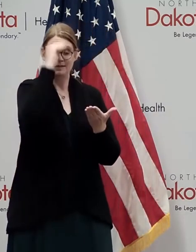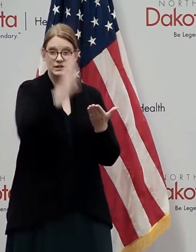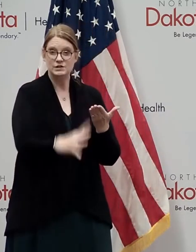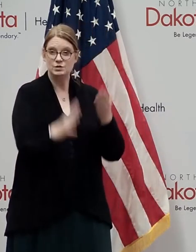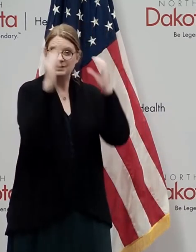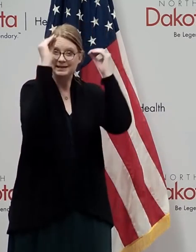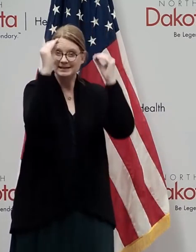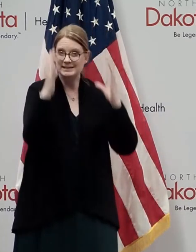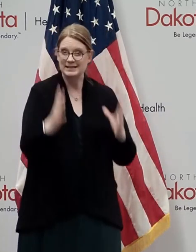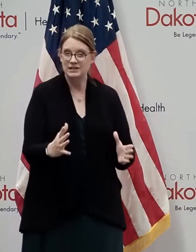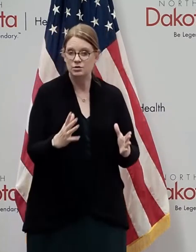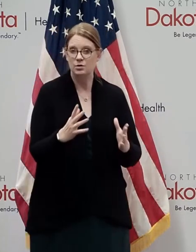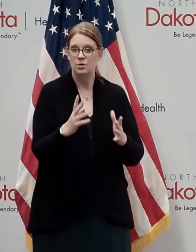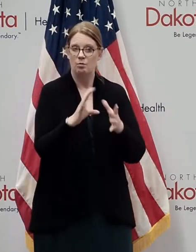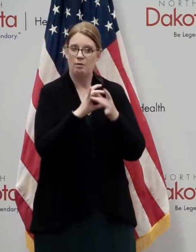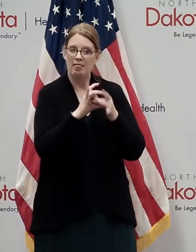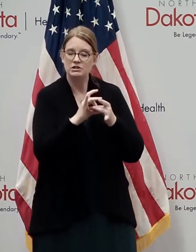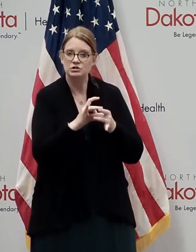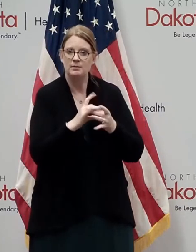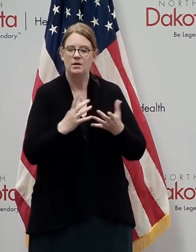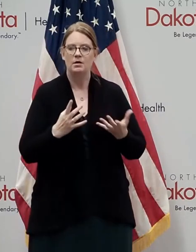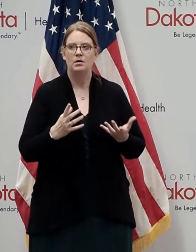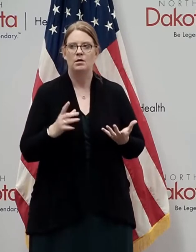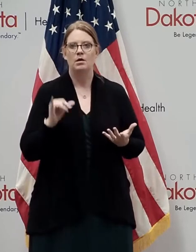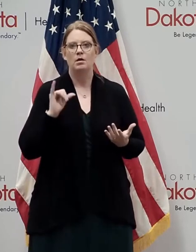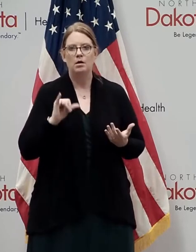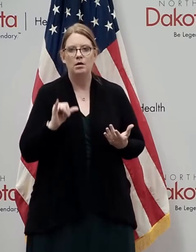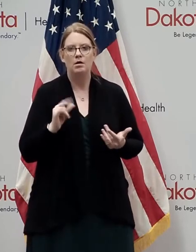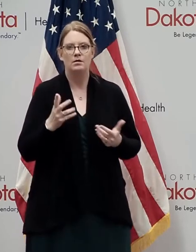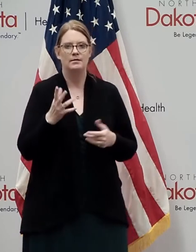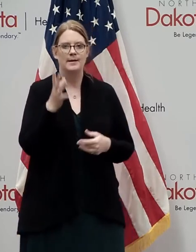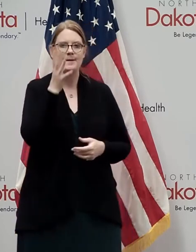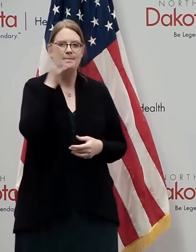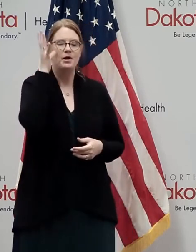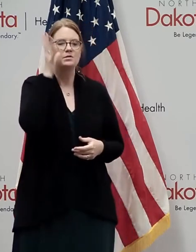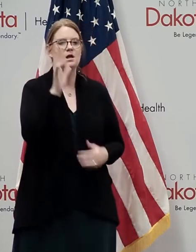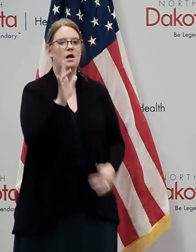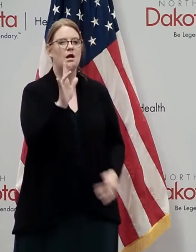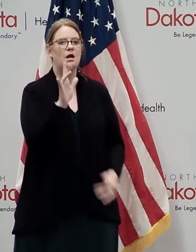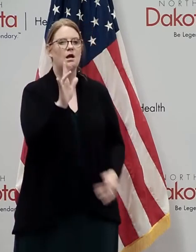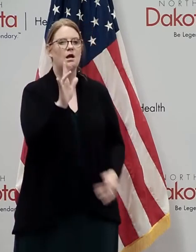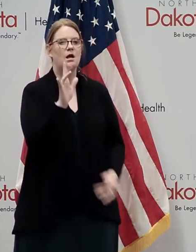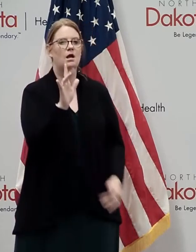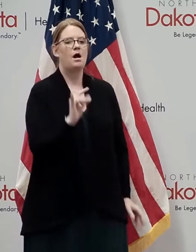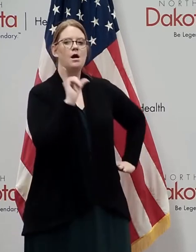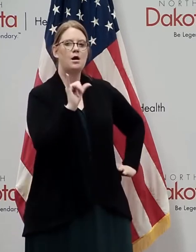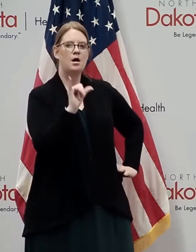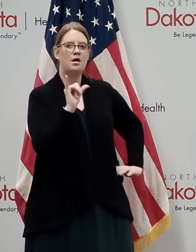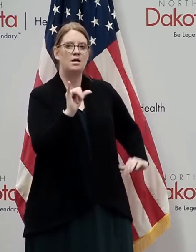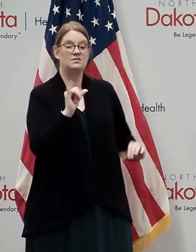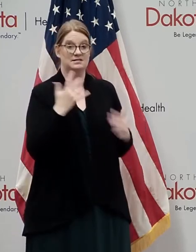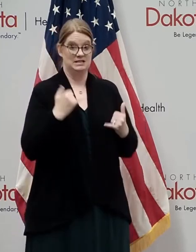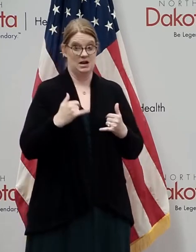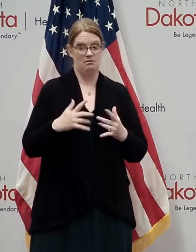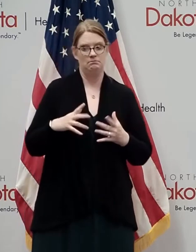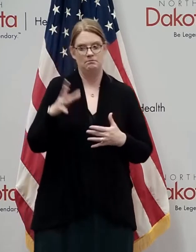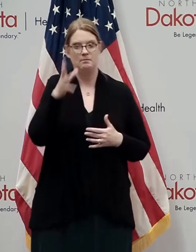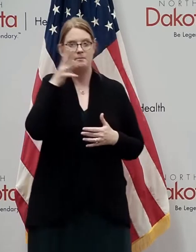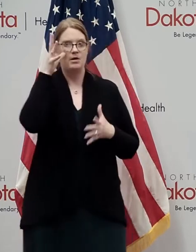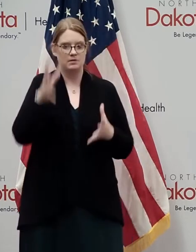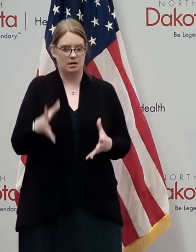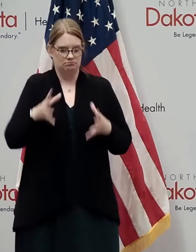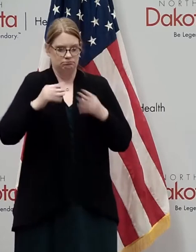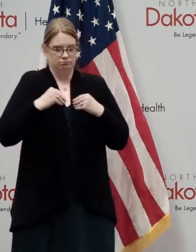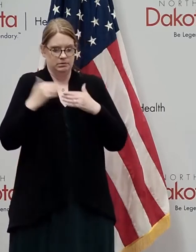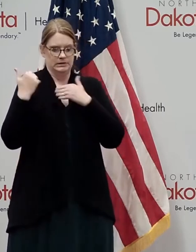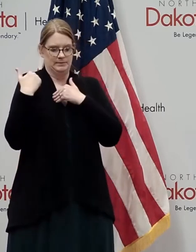known. It became critically important. I think parents became more empathetic of that as they had to step into the role of helping teach at home.